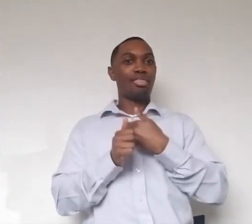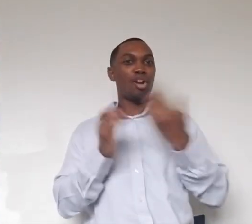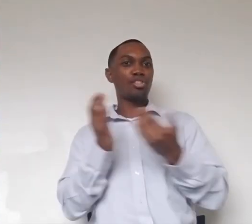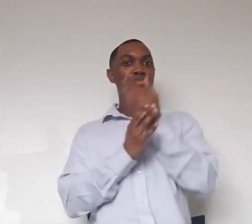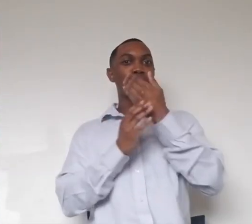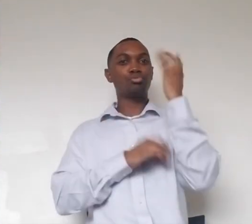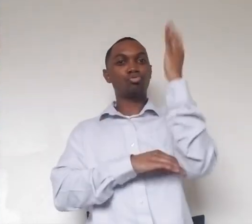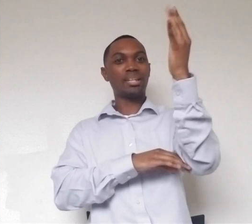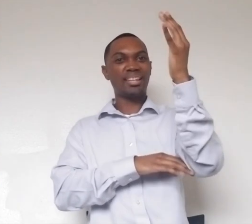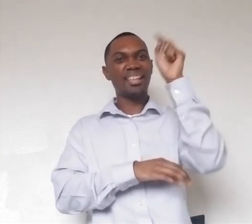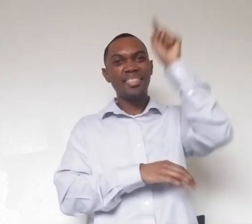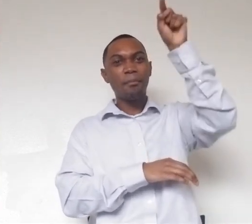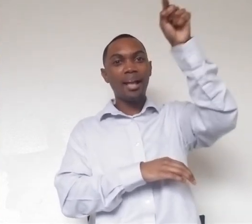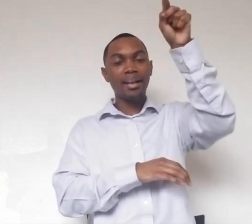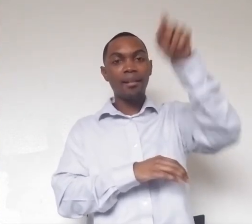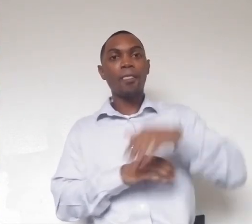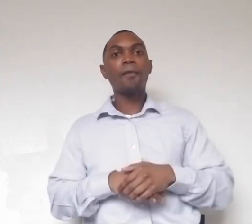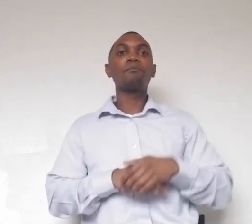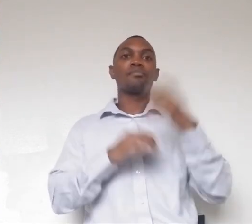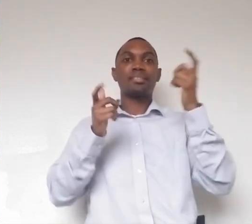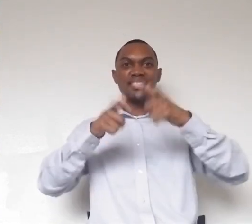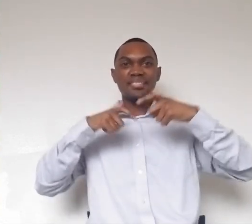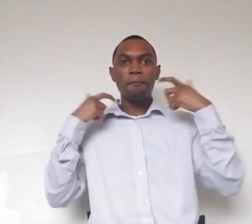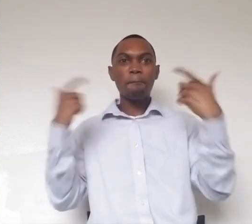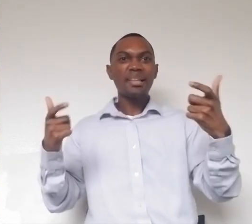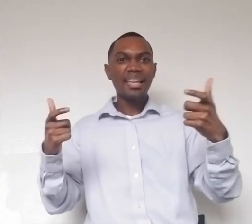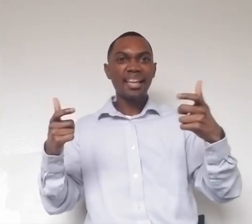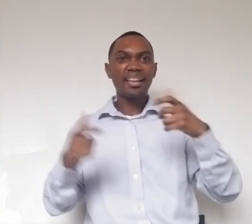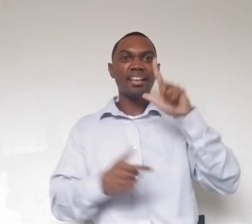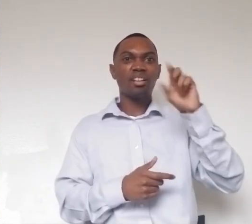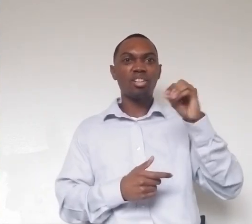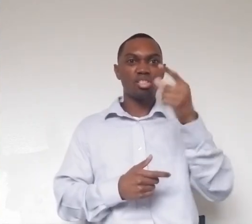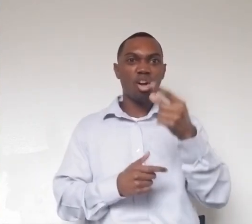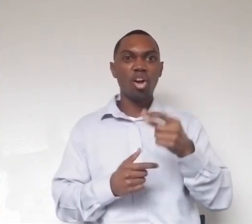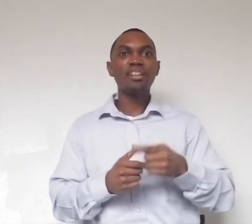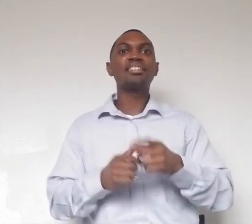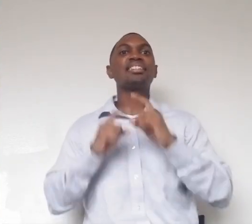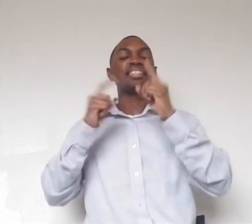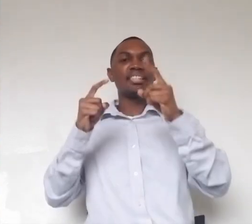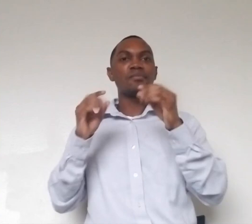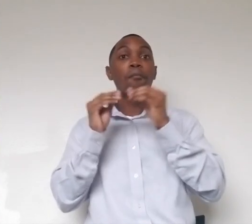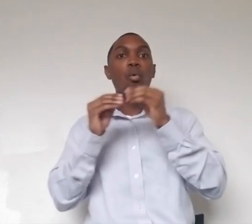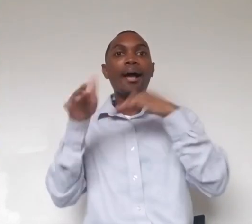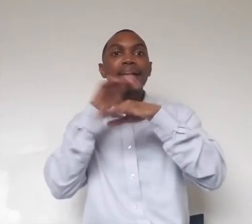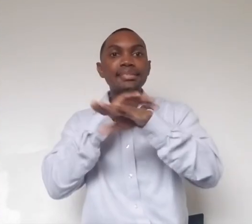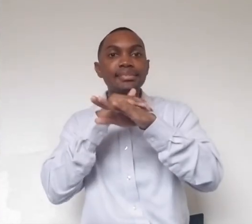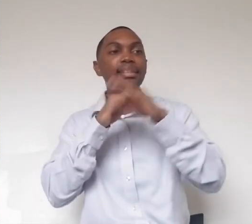Um, we've got that big, long log kind of wedged up against there to give them easy access to get to the top of that tree. But in the wild, lions will